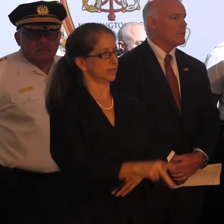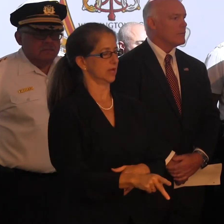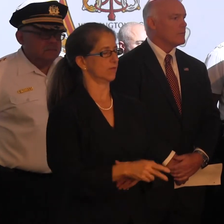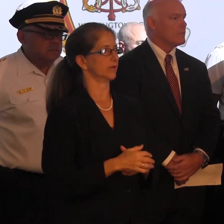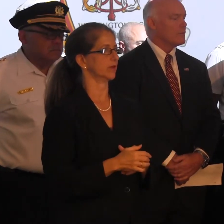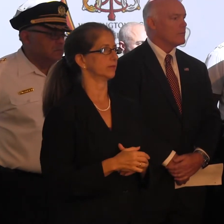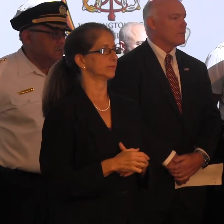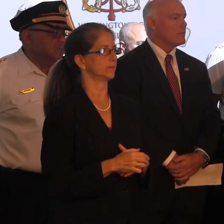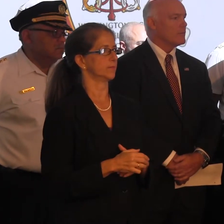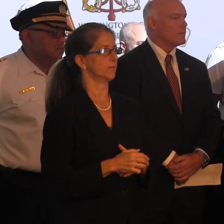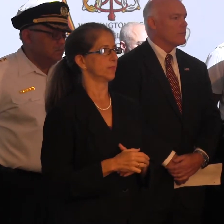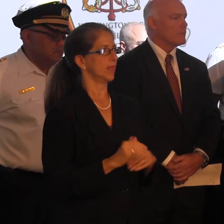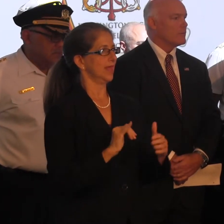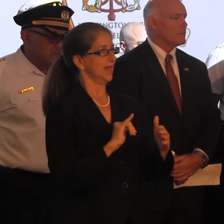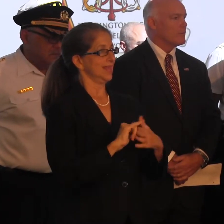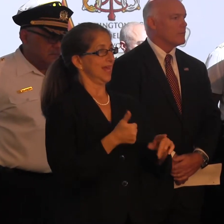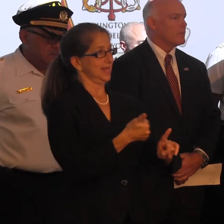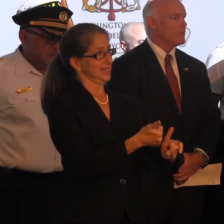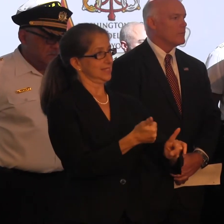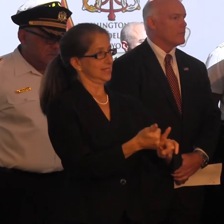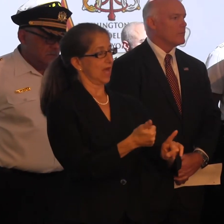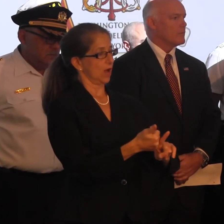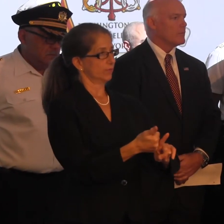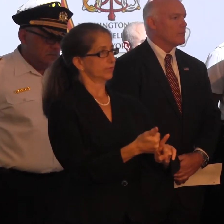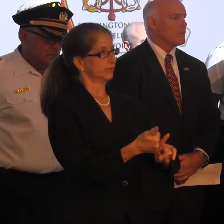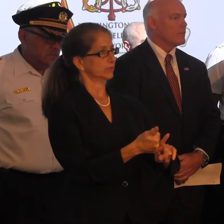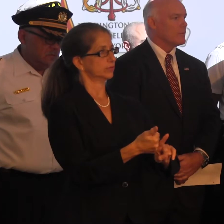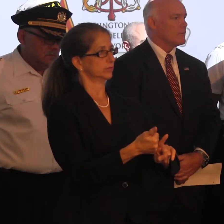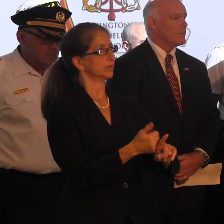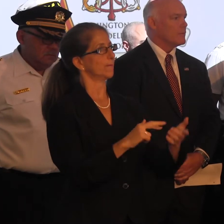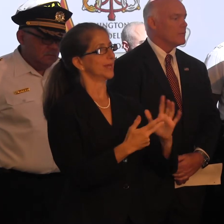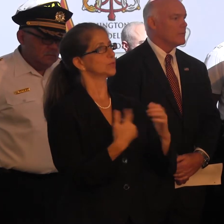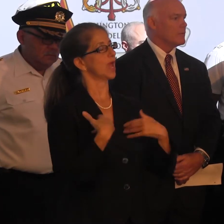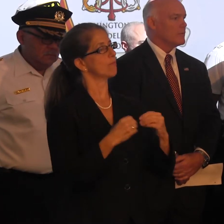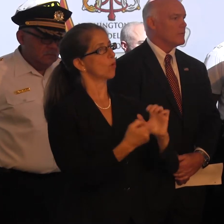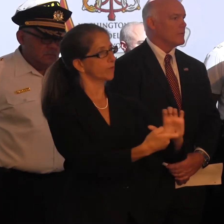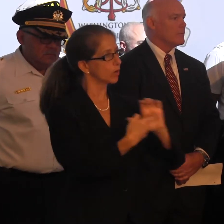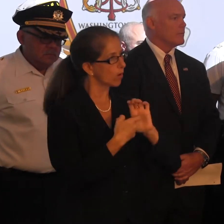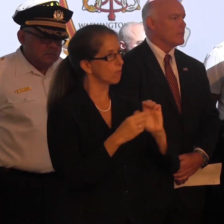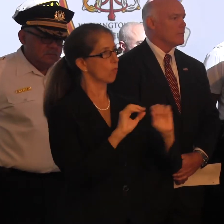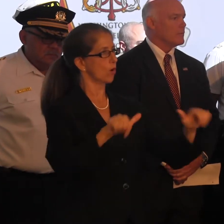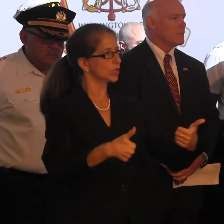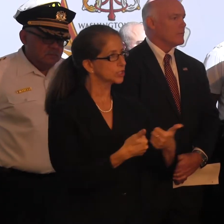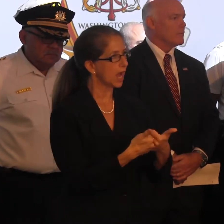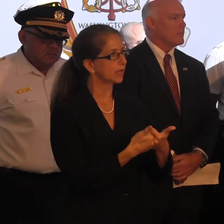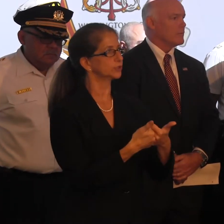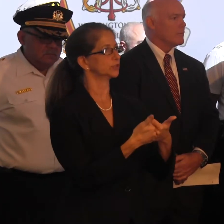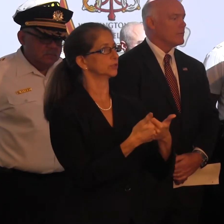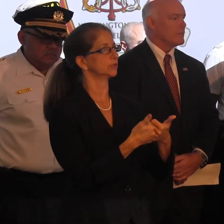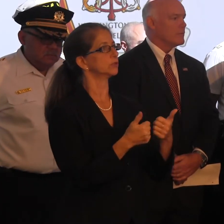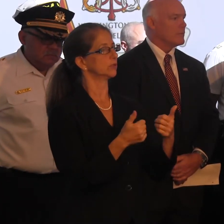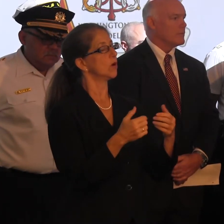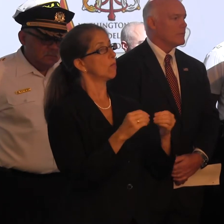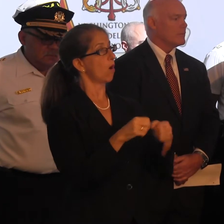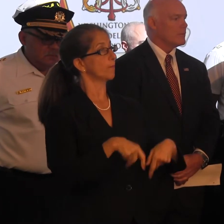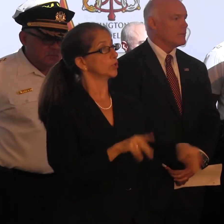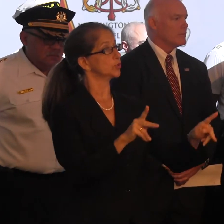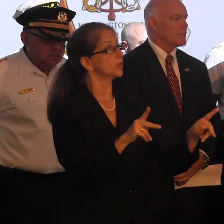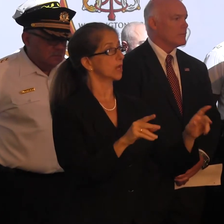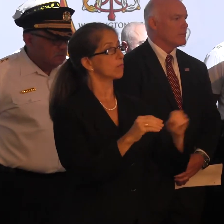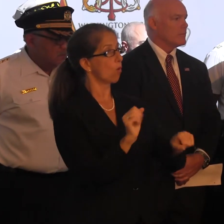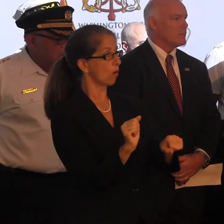That, of course, in and of itself, brings additional requirements, additional challenges, more assets, but also more opportunity